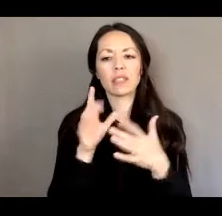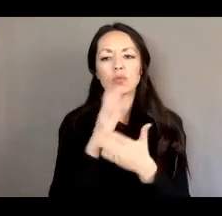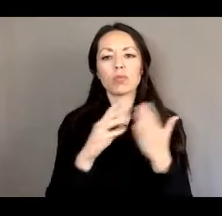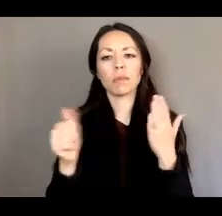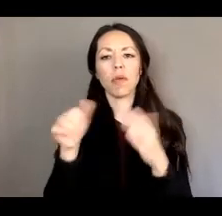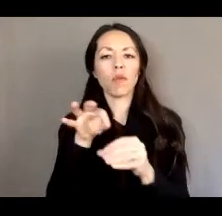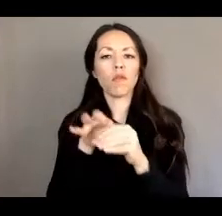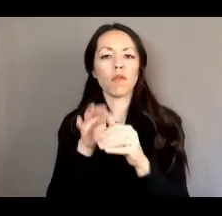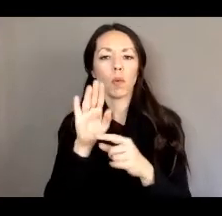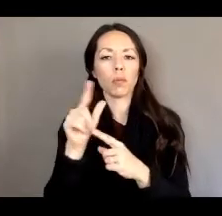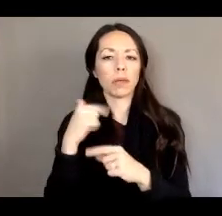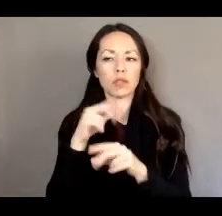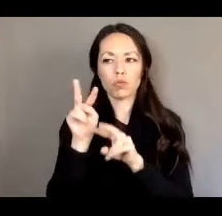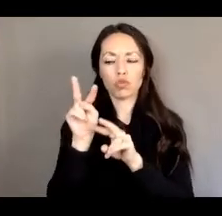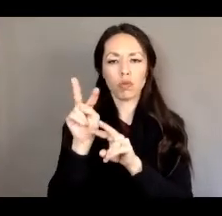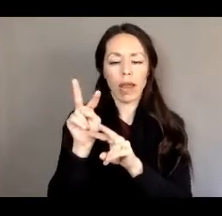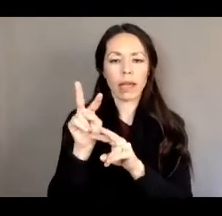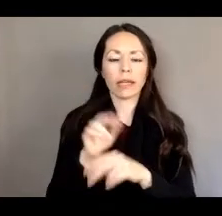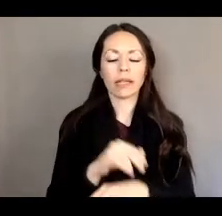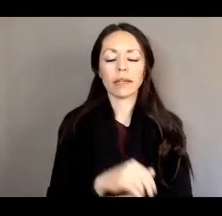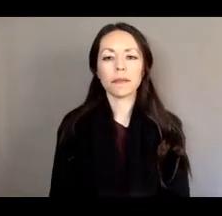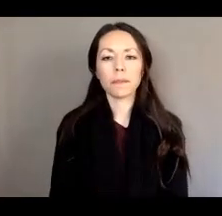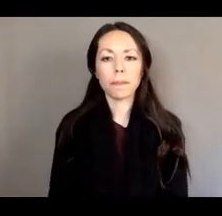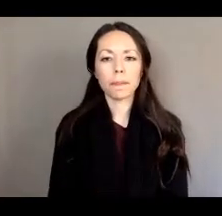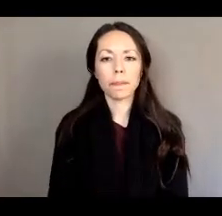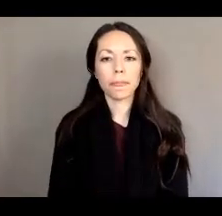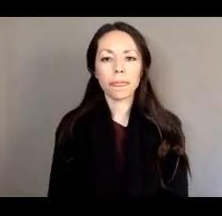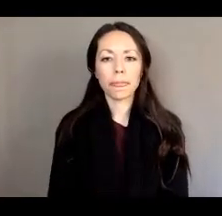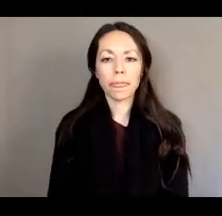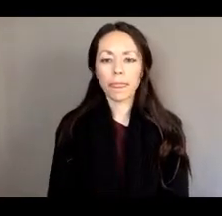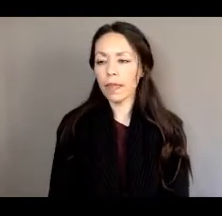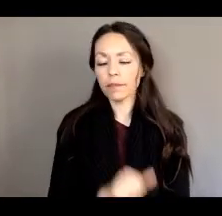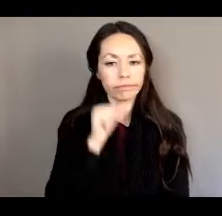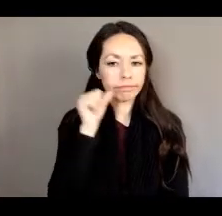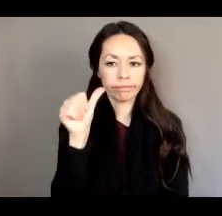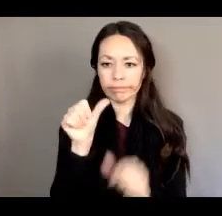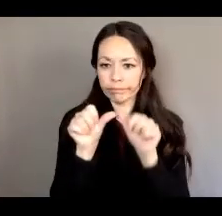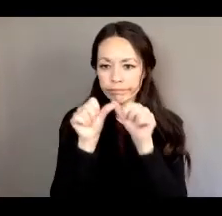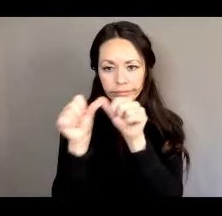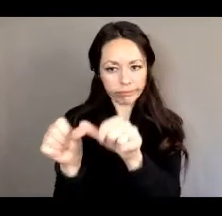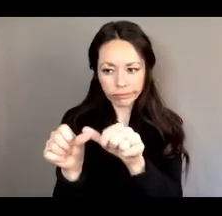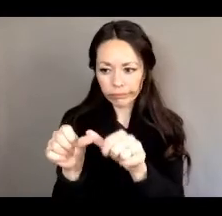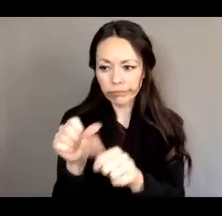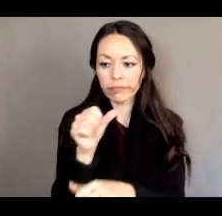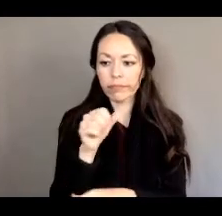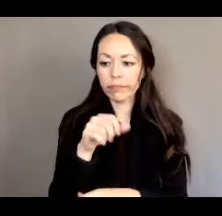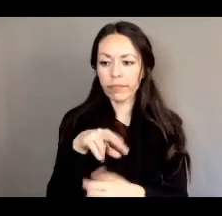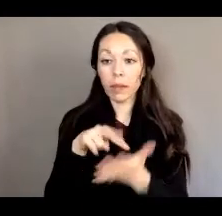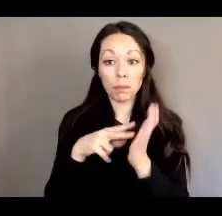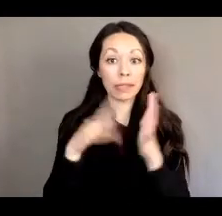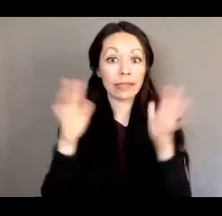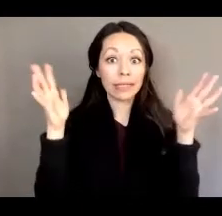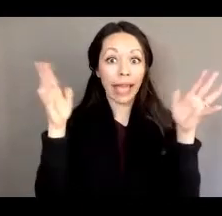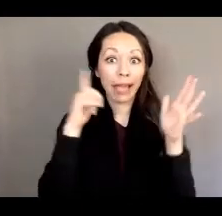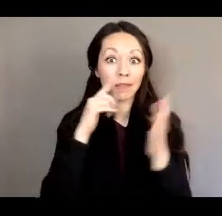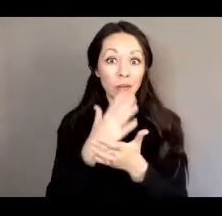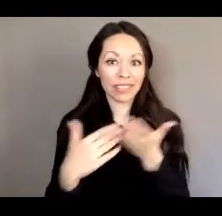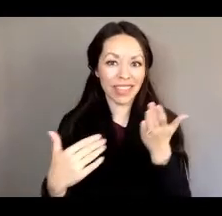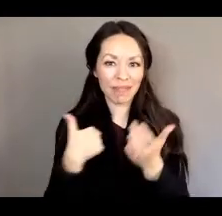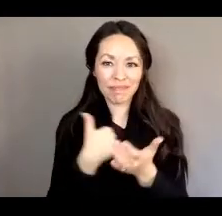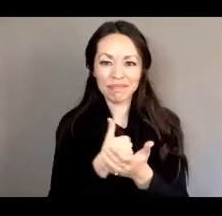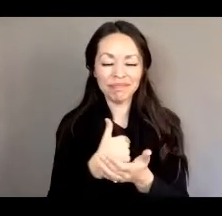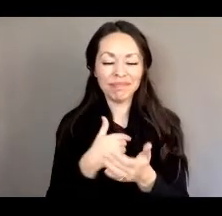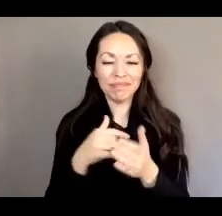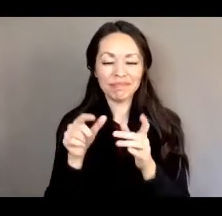uh, through our legislative updates did not move through. So there's some successes in that. Um, but there are